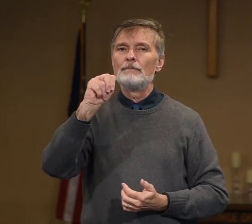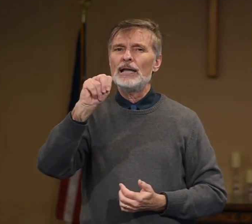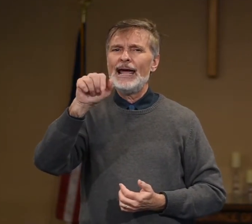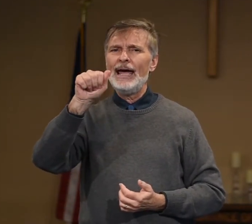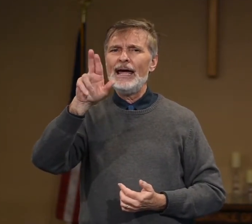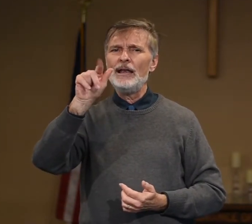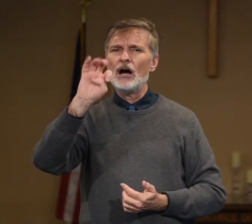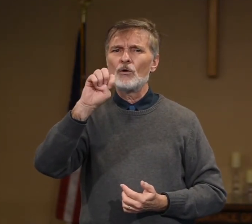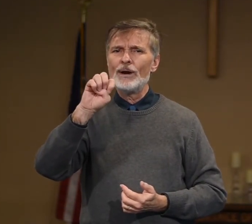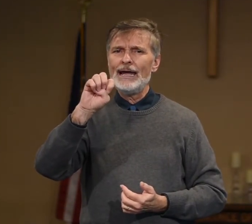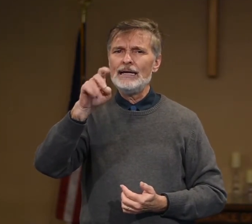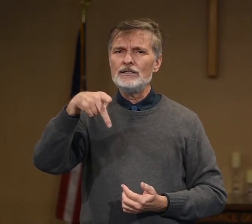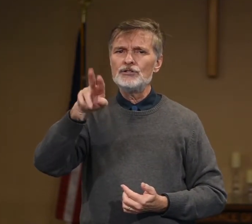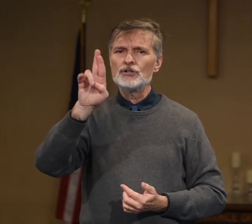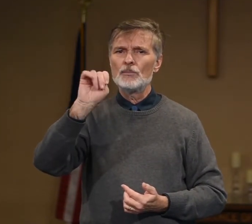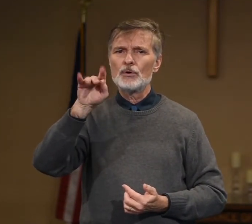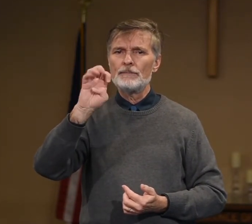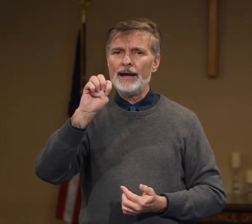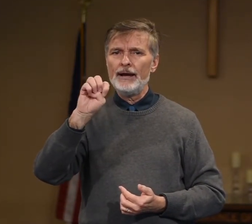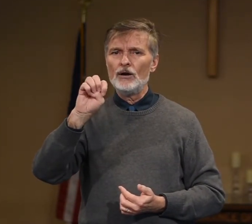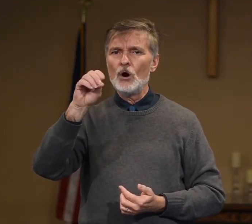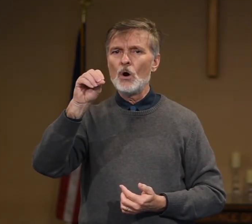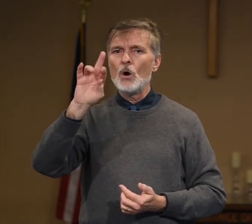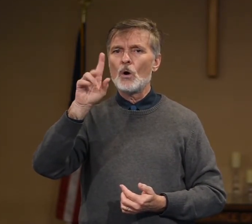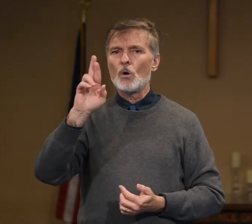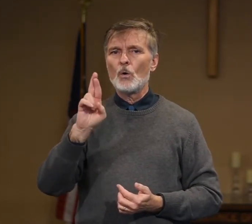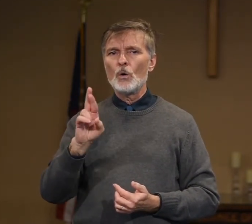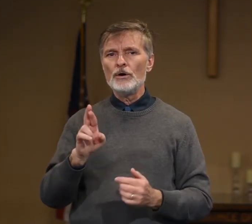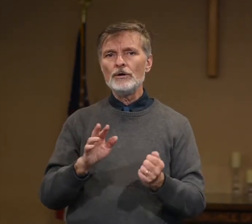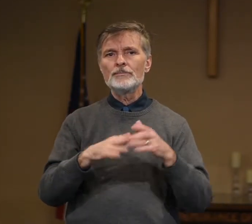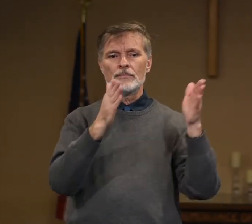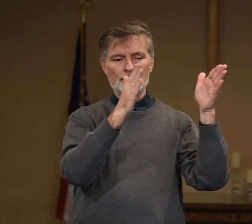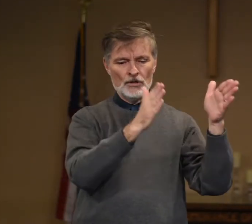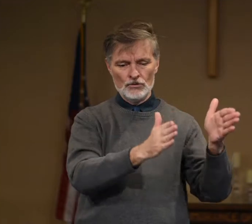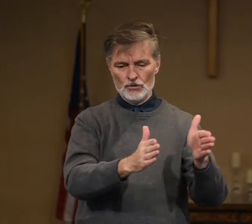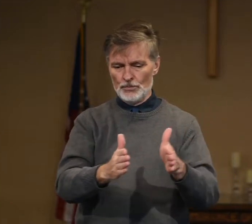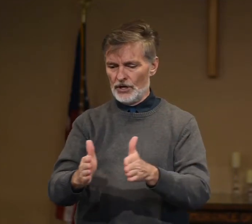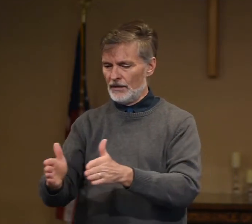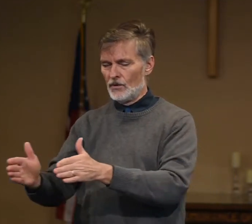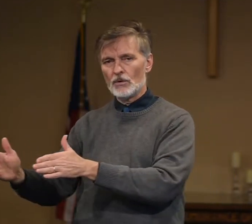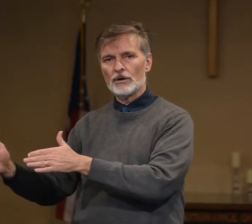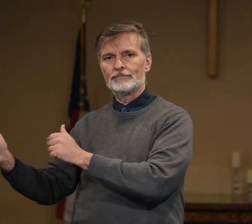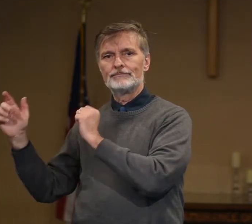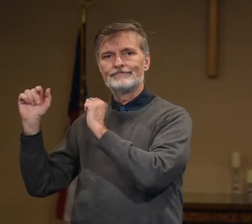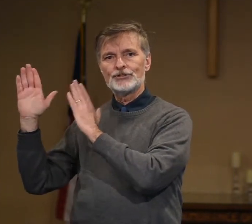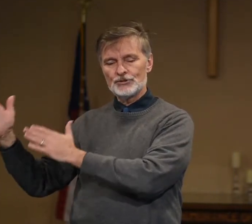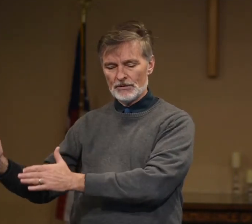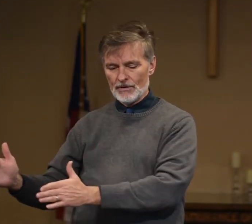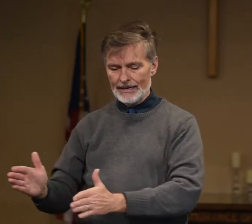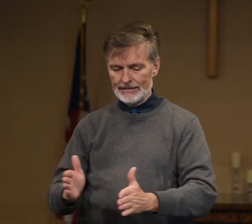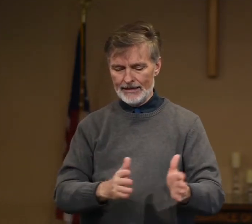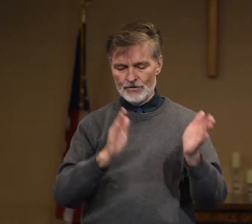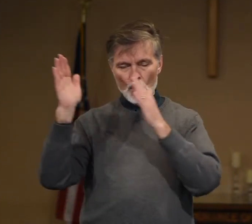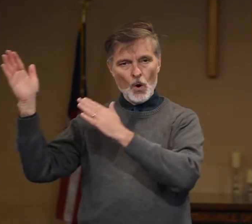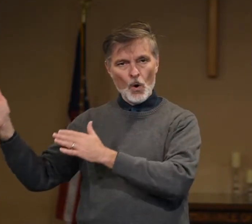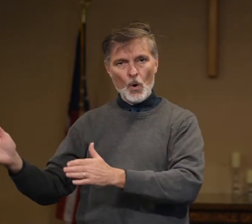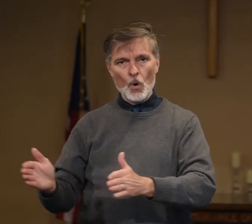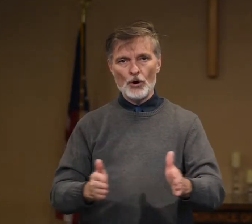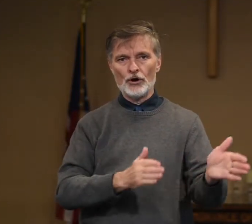Plan, arrange, prepare, prepare, or order. You put them in order. Excuse me. Right to left. Order,